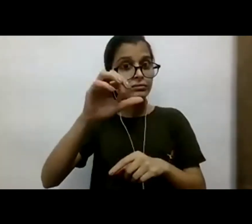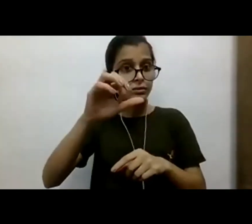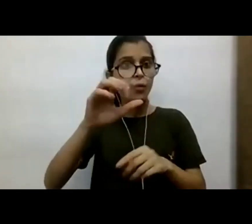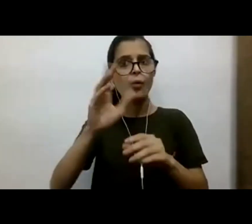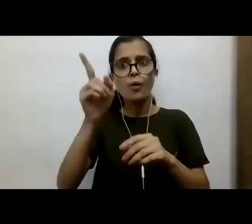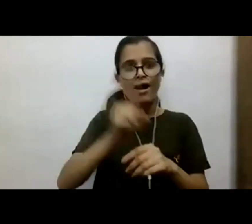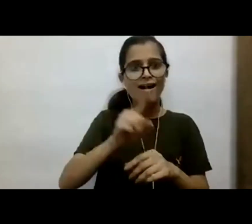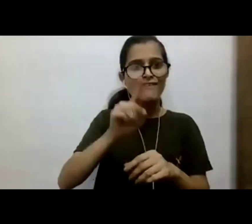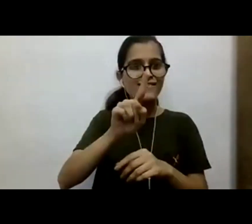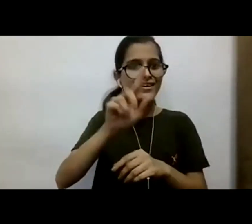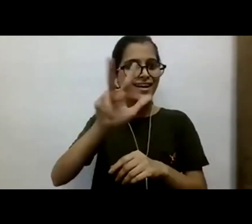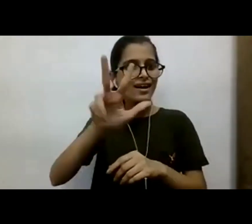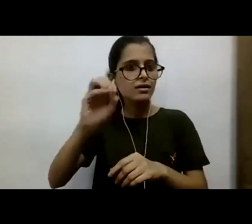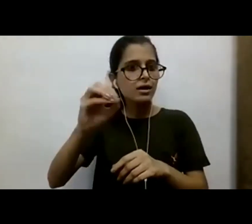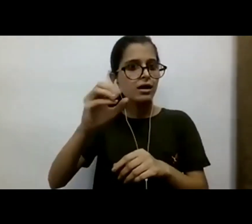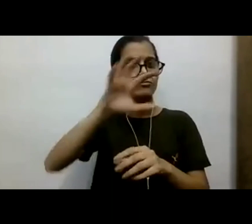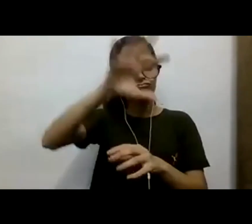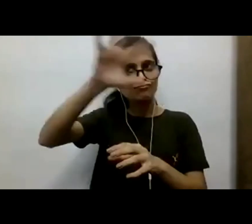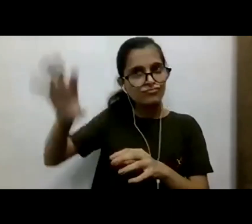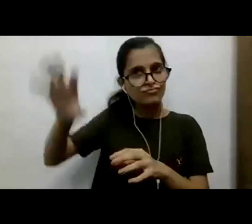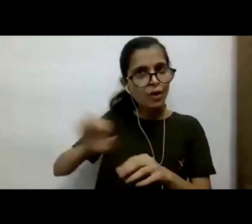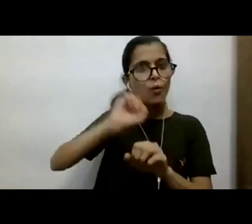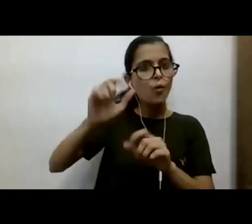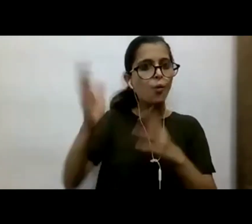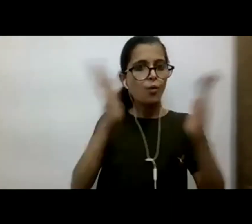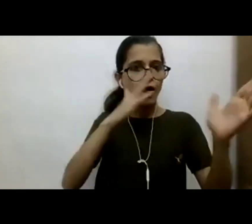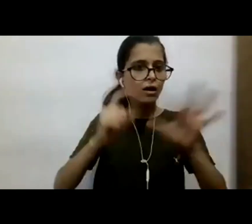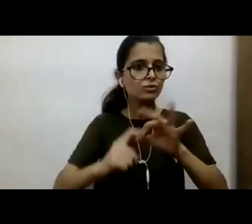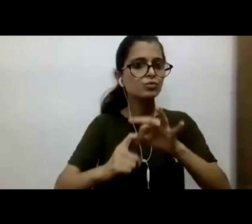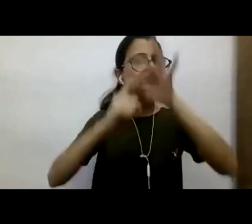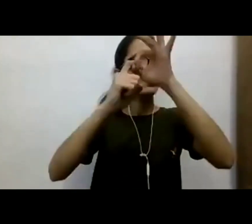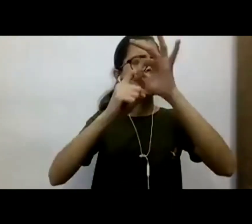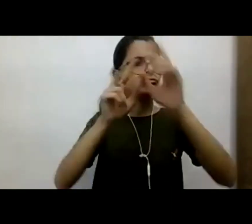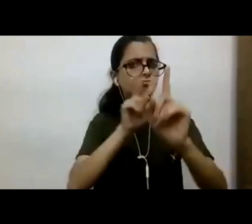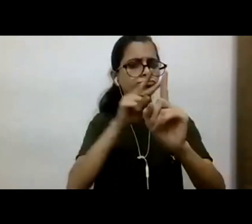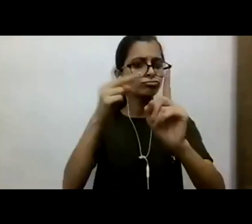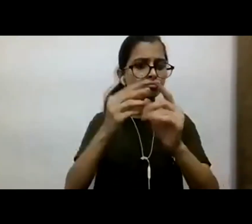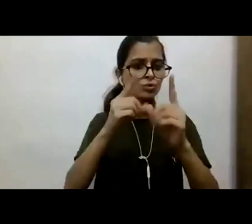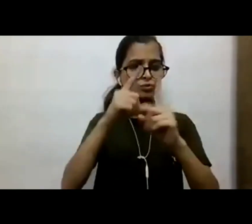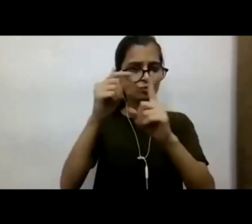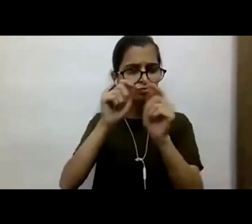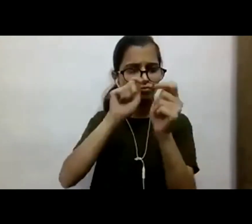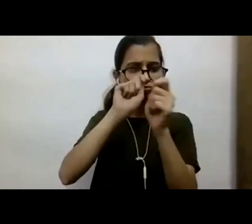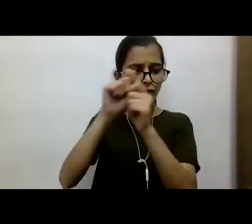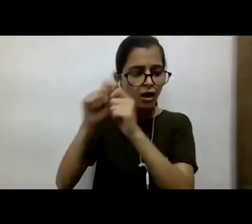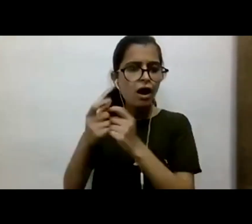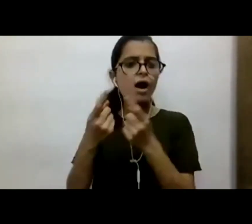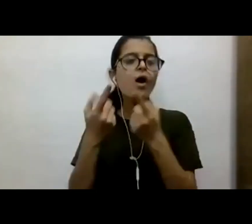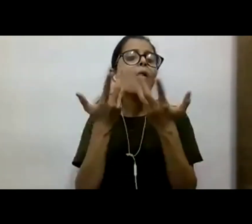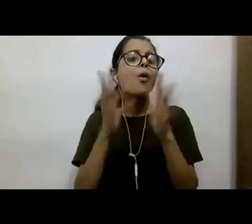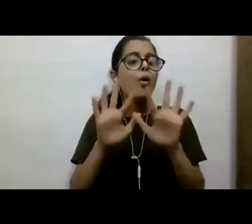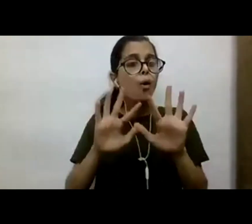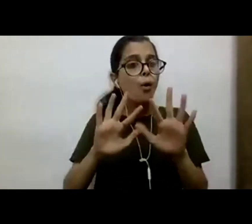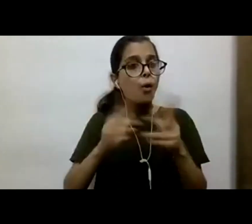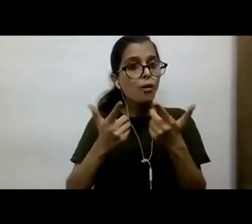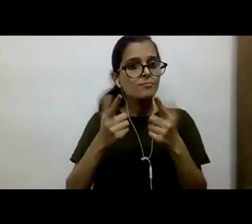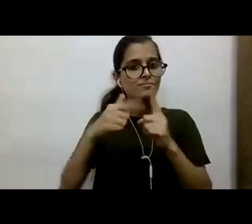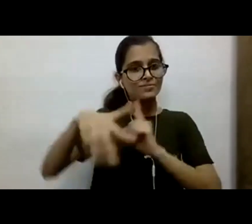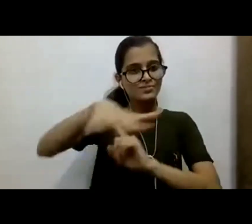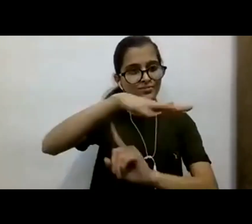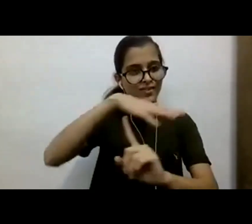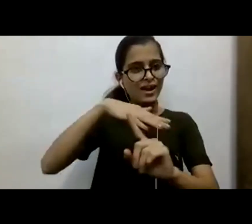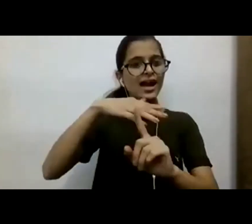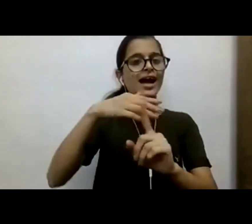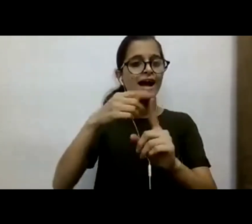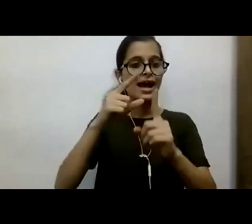as far as our air quality is concerned, as per the environment performance index. And we all are breathing this